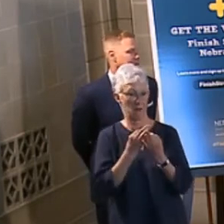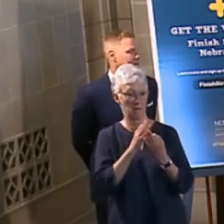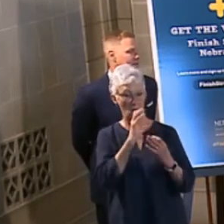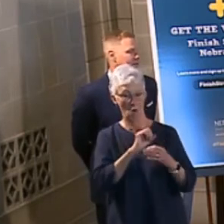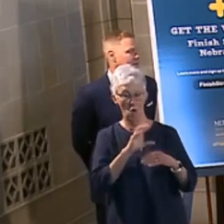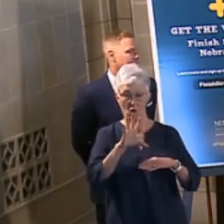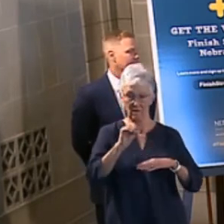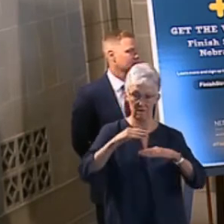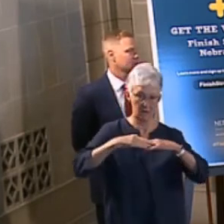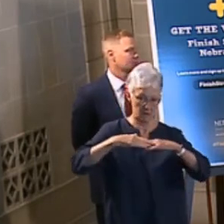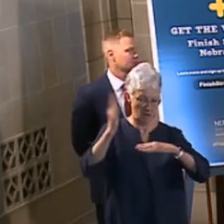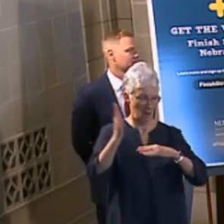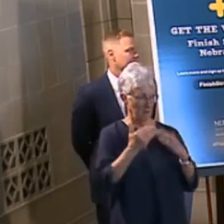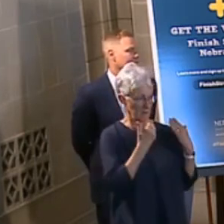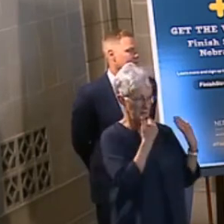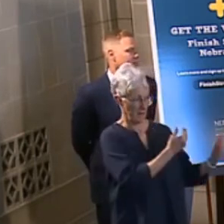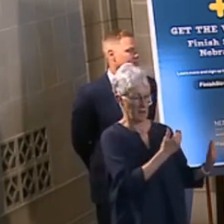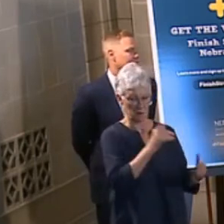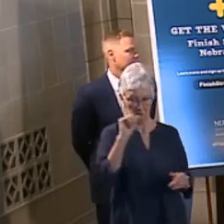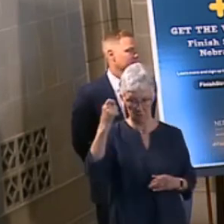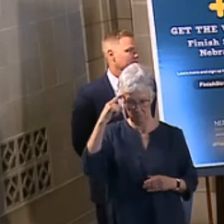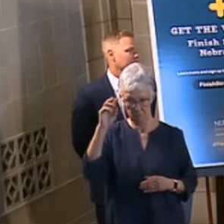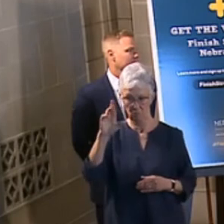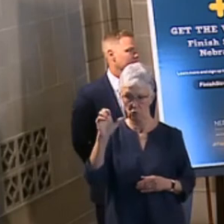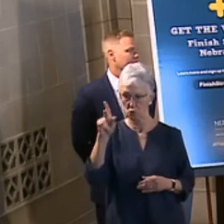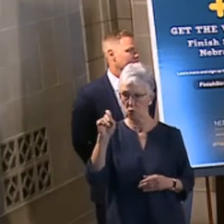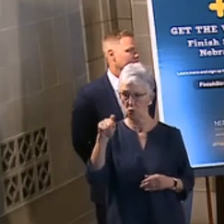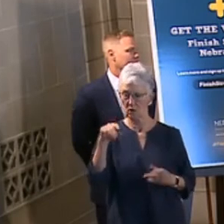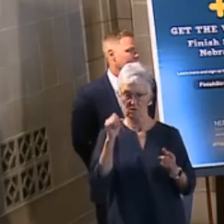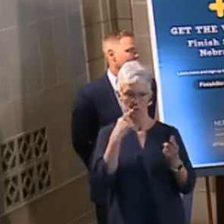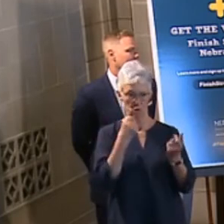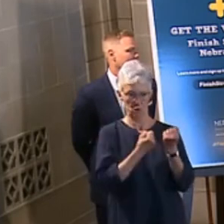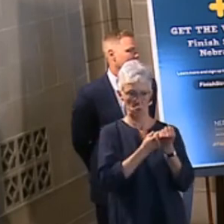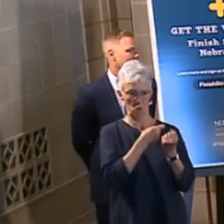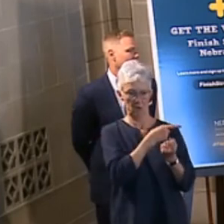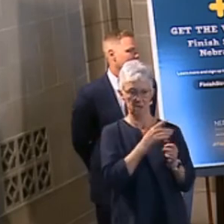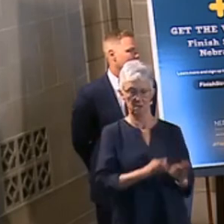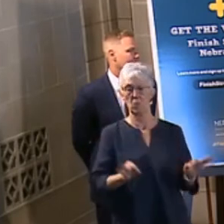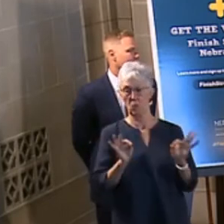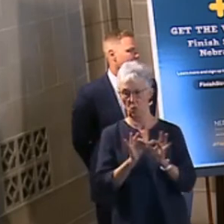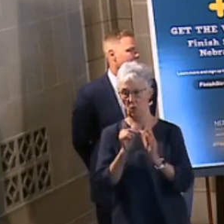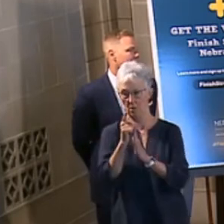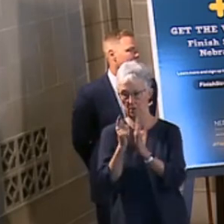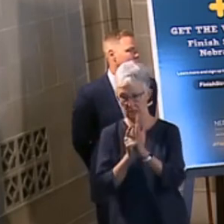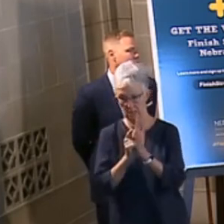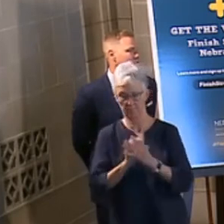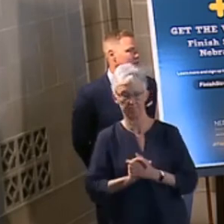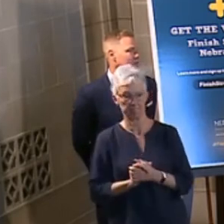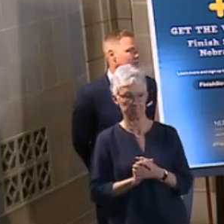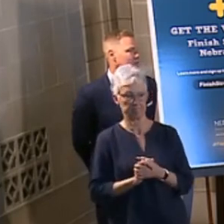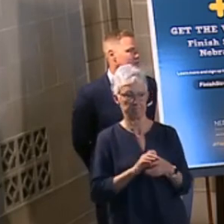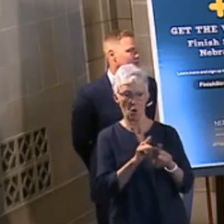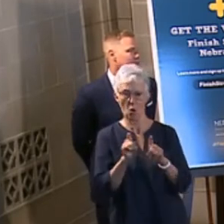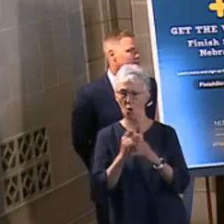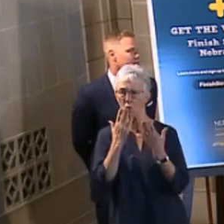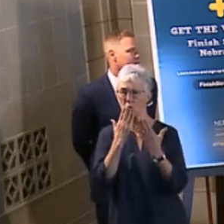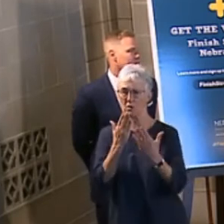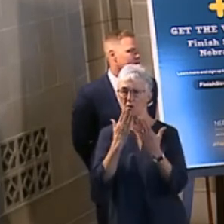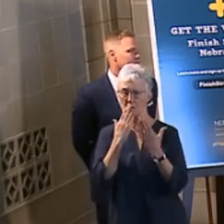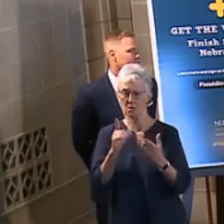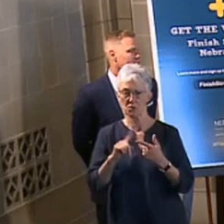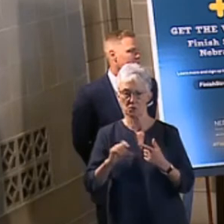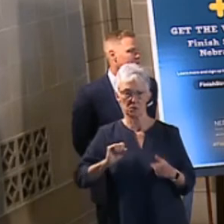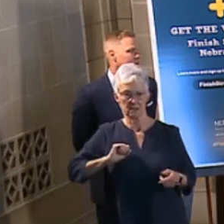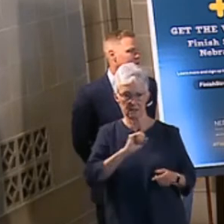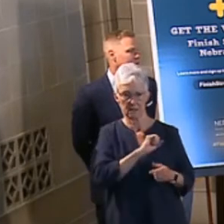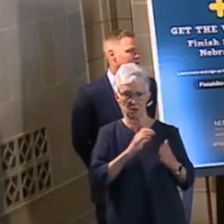invitation to be here today and his support for this important legislation. I'd also like to extend a thank you and congratulations to Senator Brett